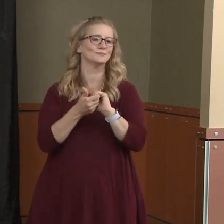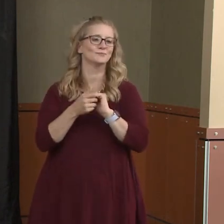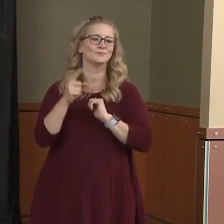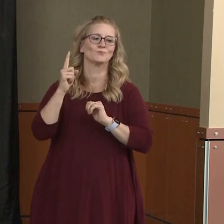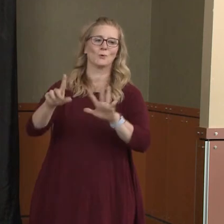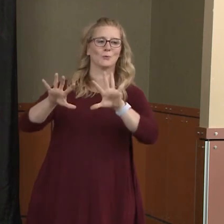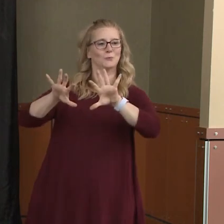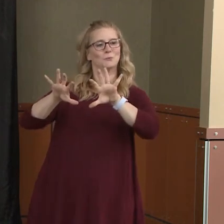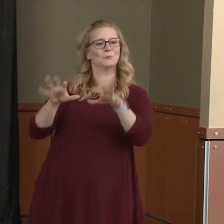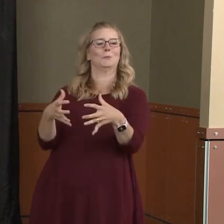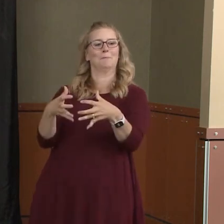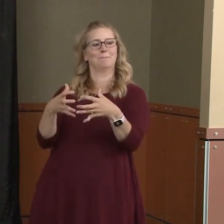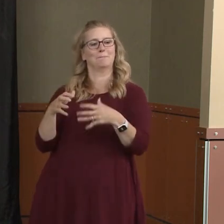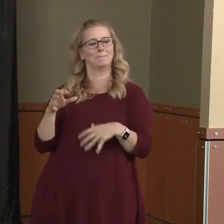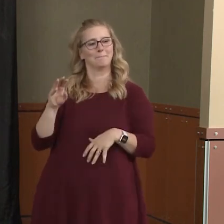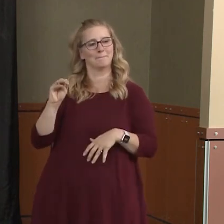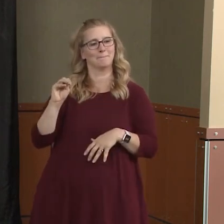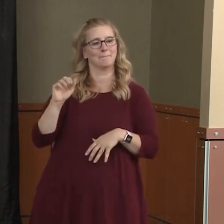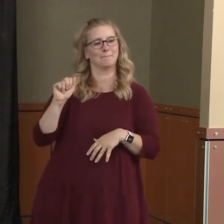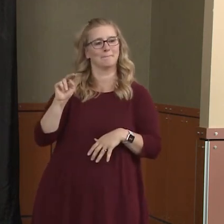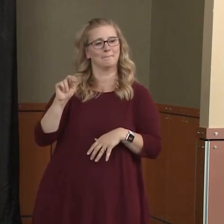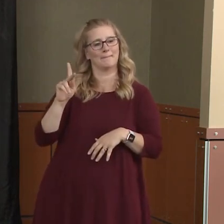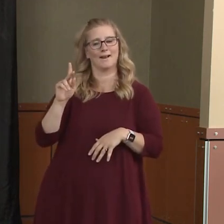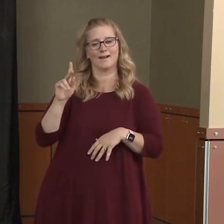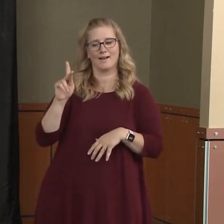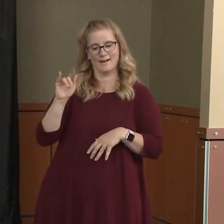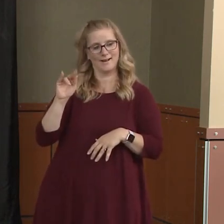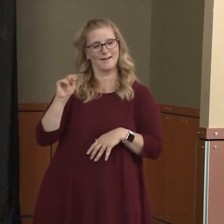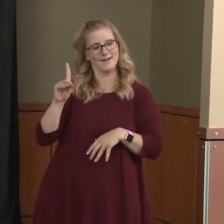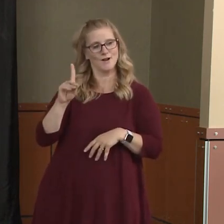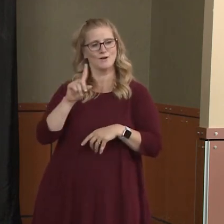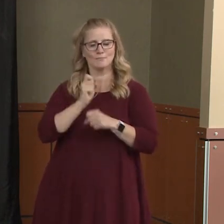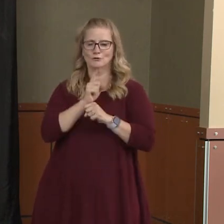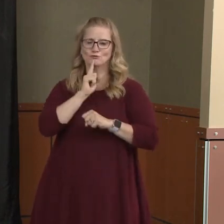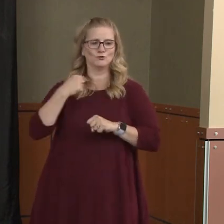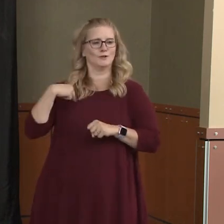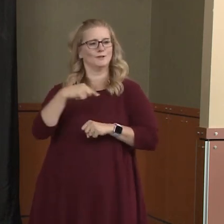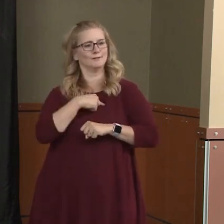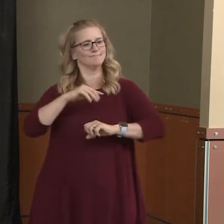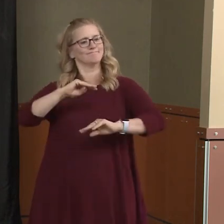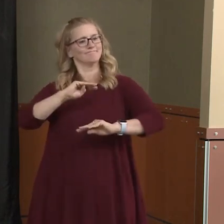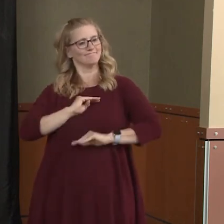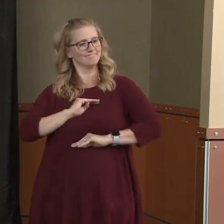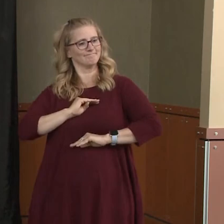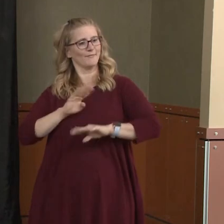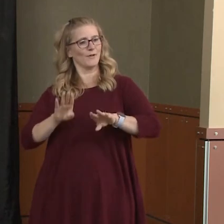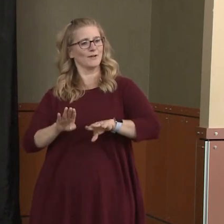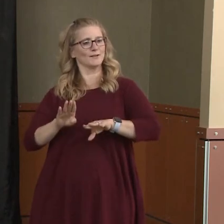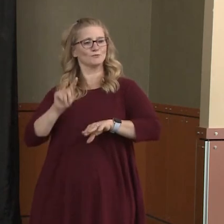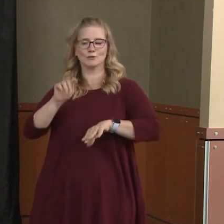sure that all of our needs are met and that we can open up to Tri-Cities once again. So thank you very much.